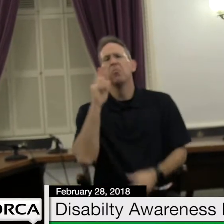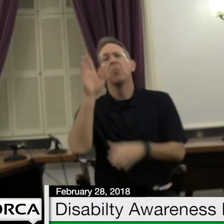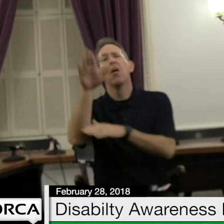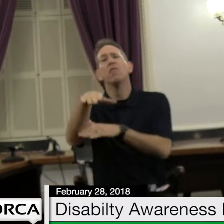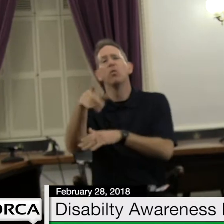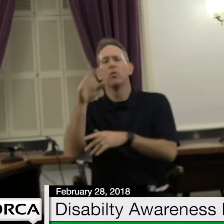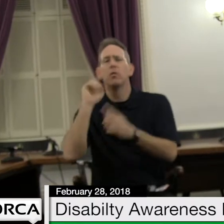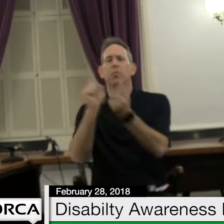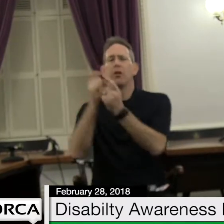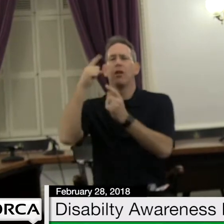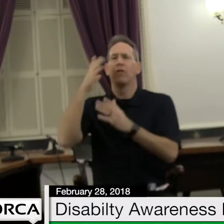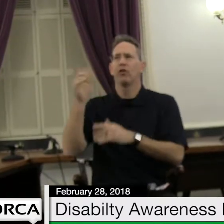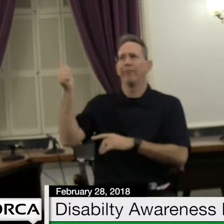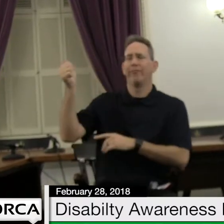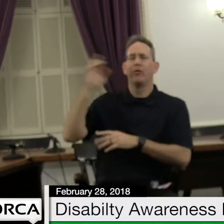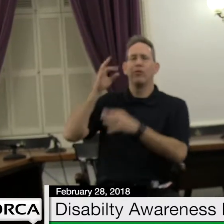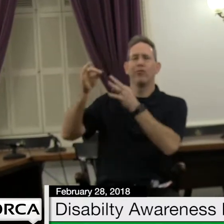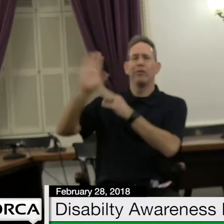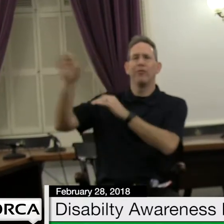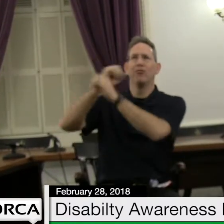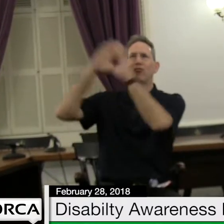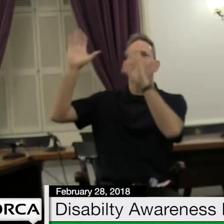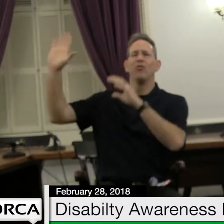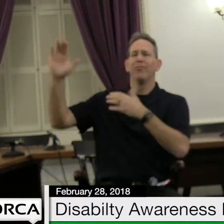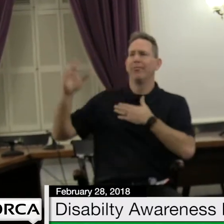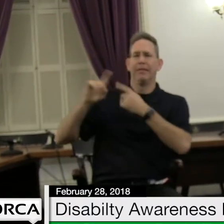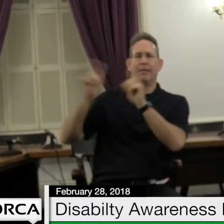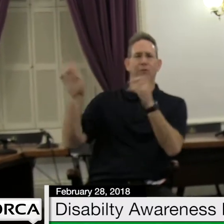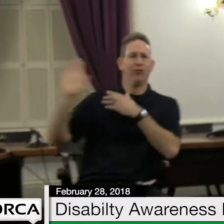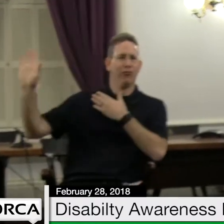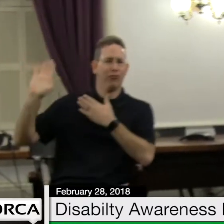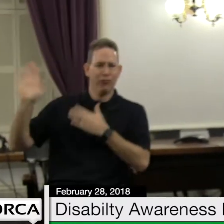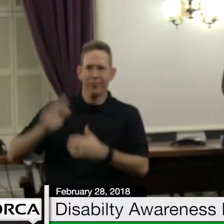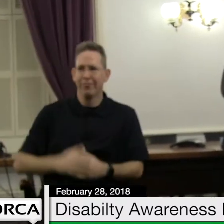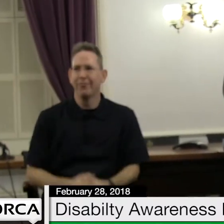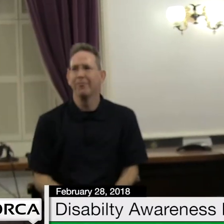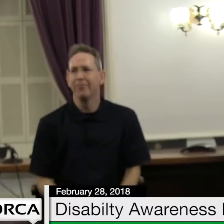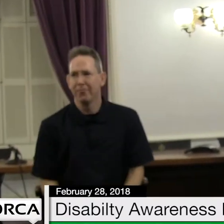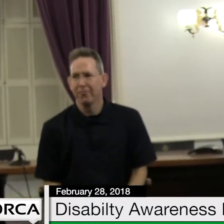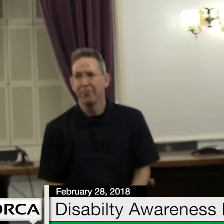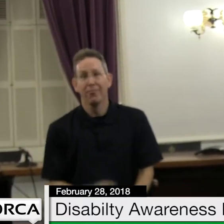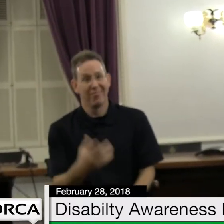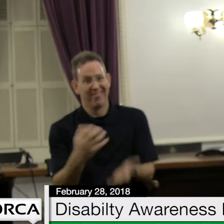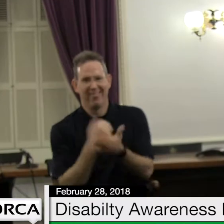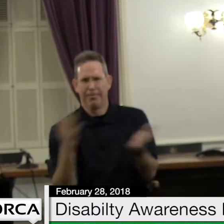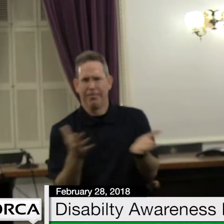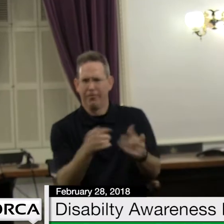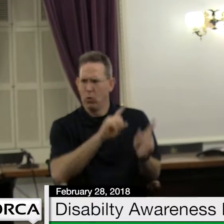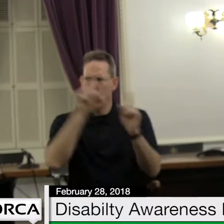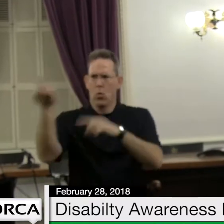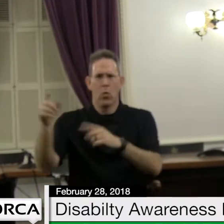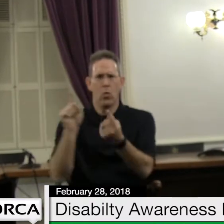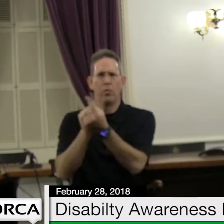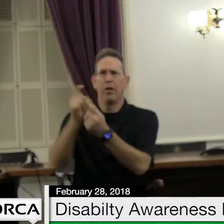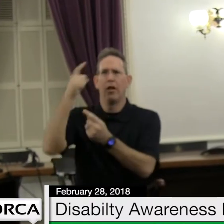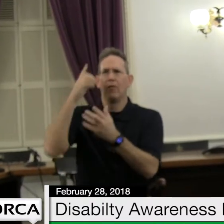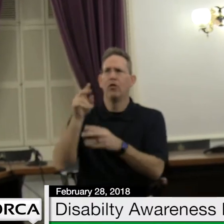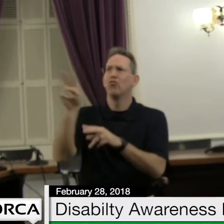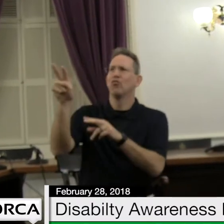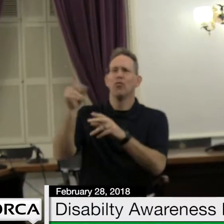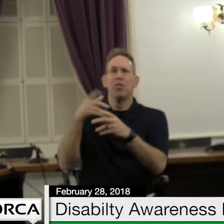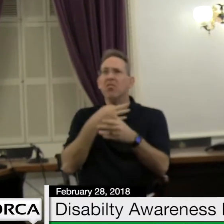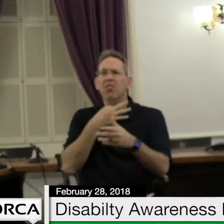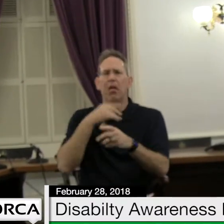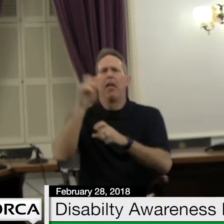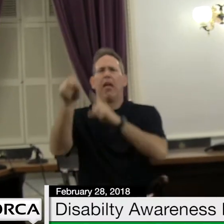And I hope that you have good questions for me, because a lot of the discussion that